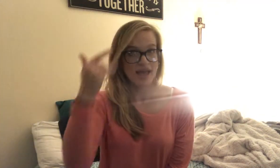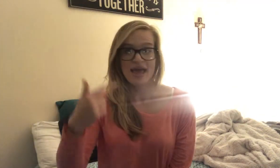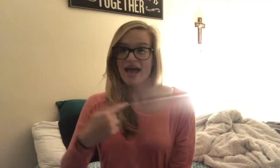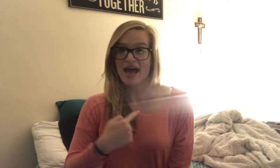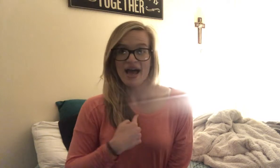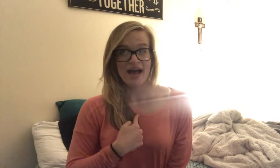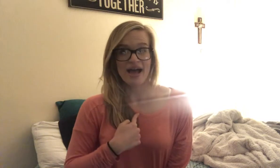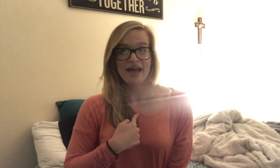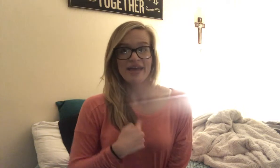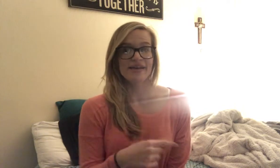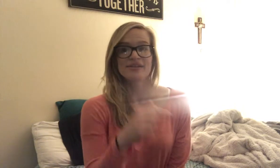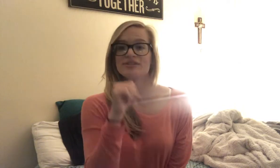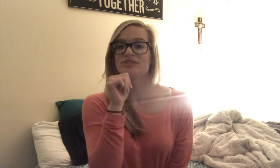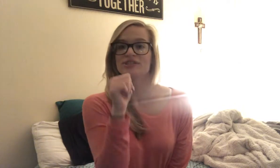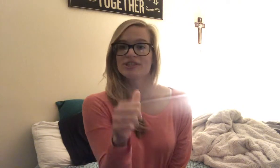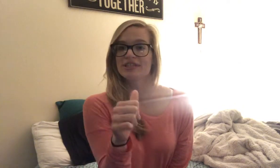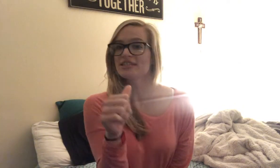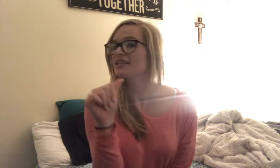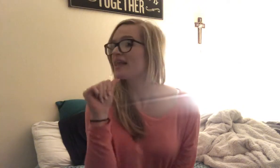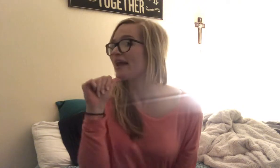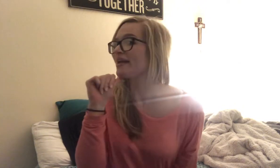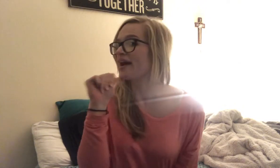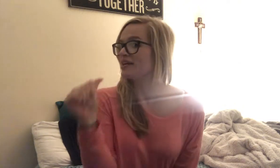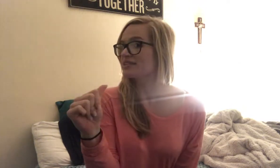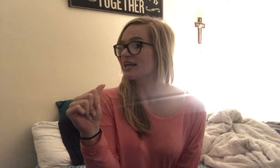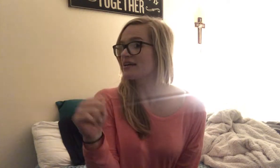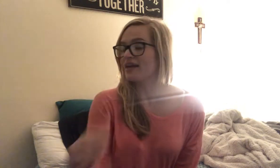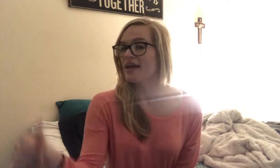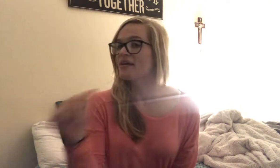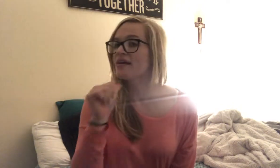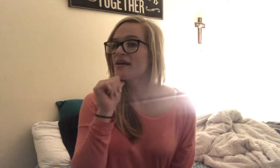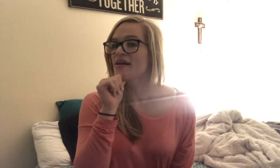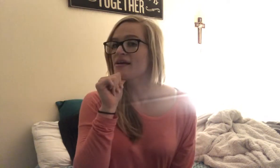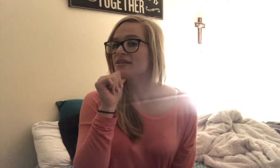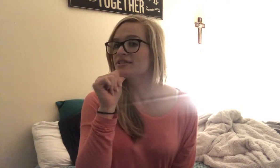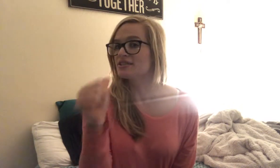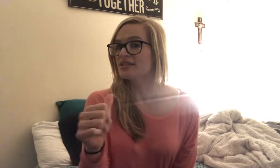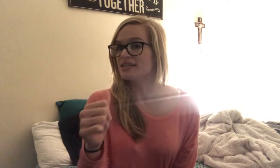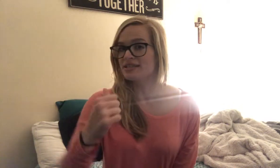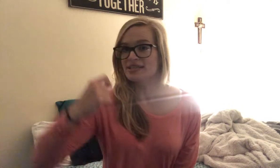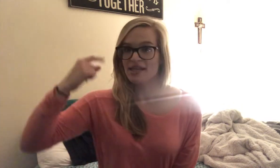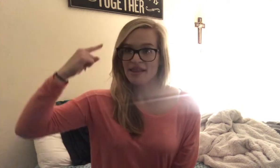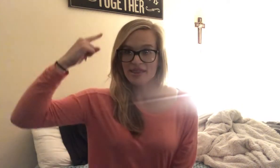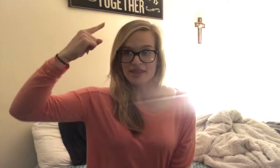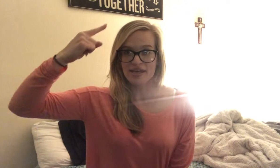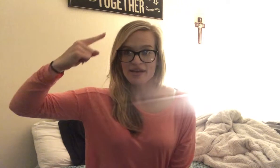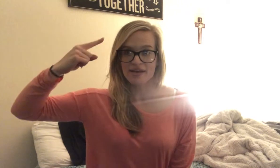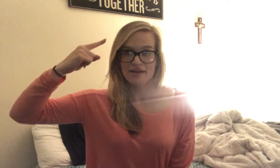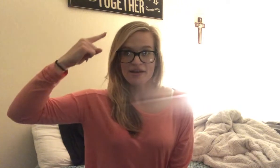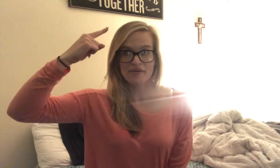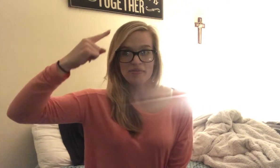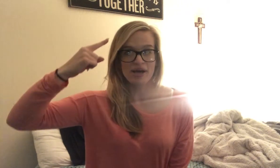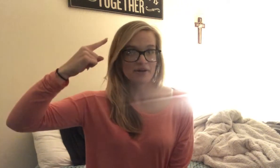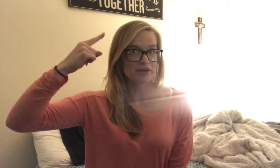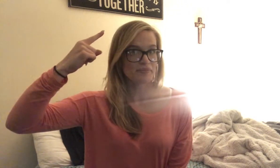I shouldn't, that not sign again, shouldn't think about it.